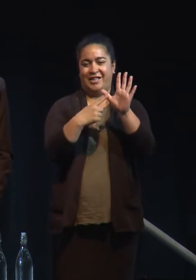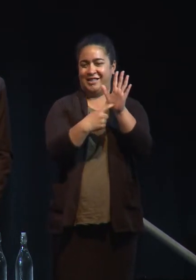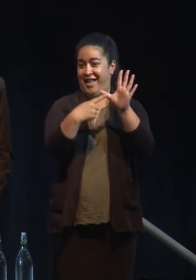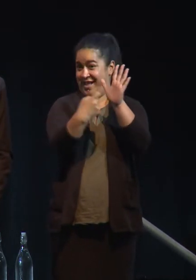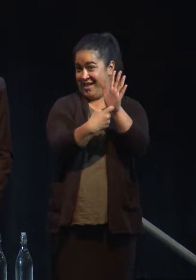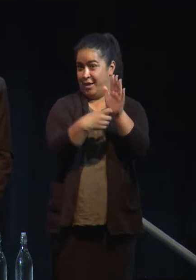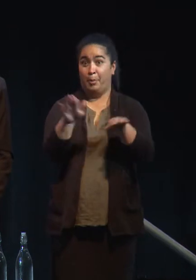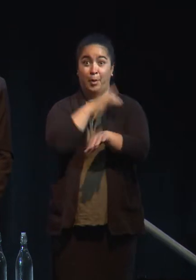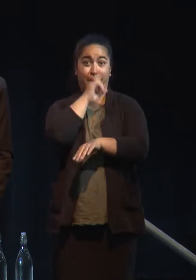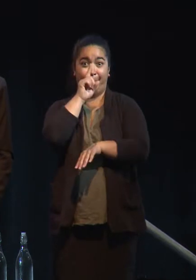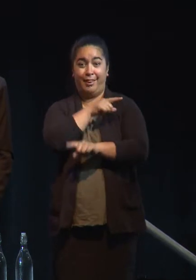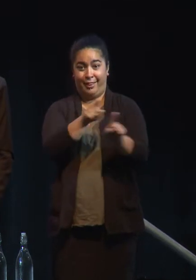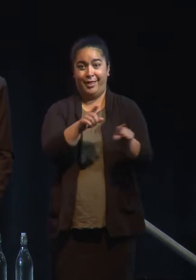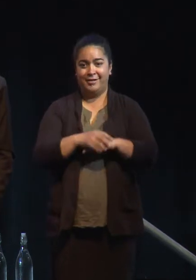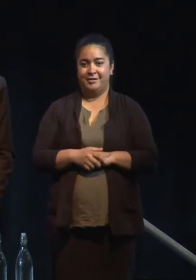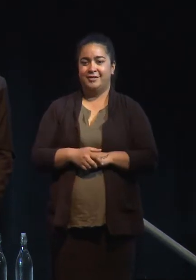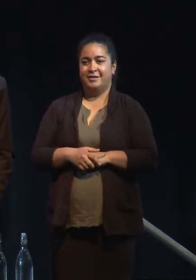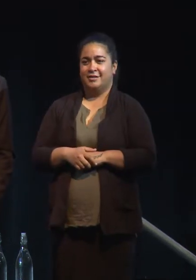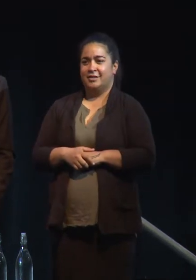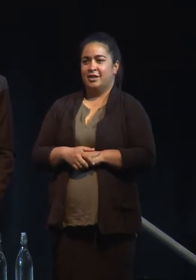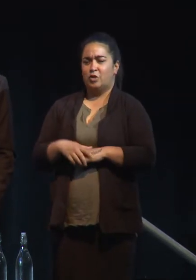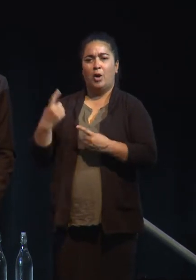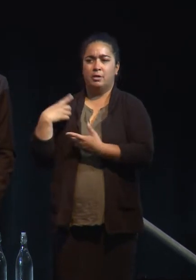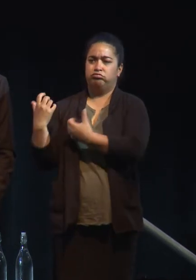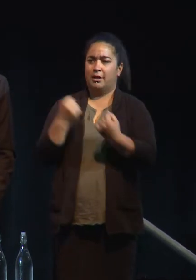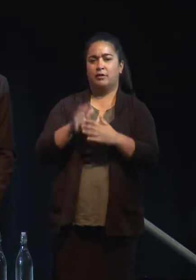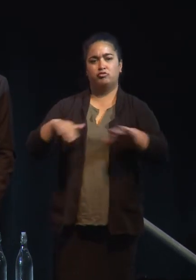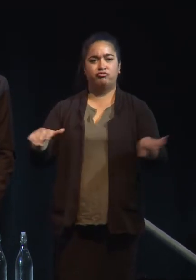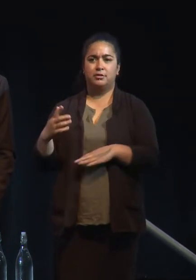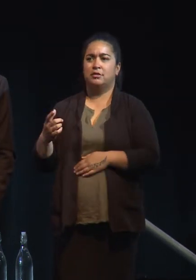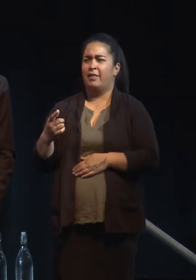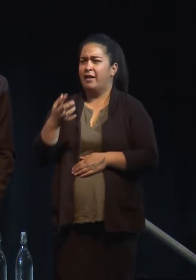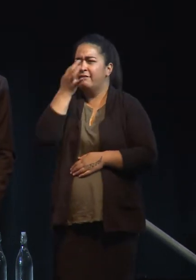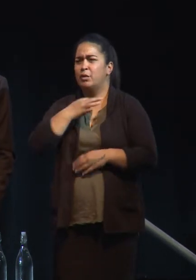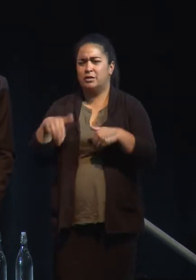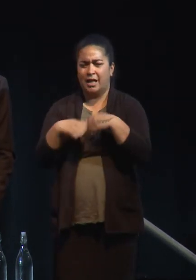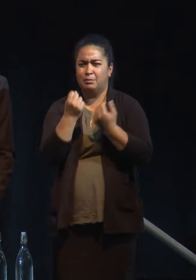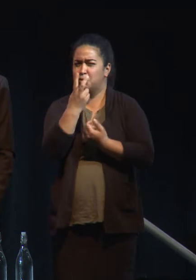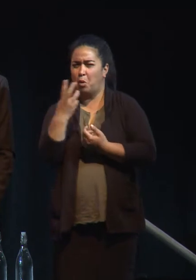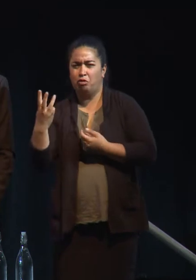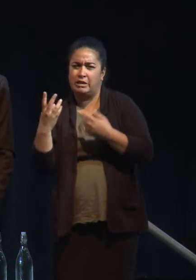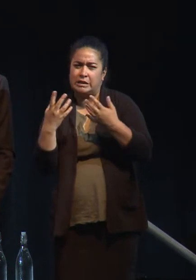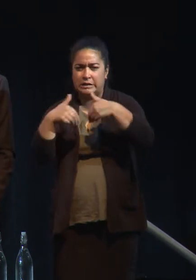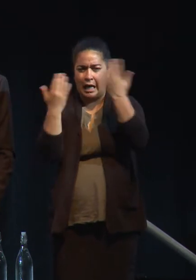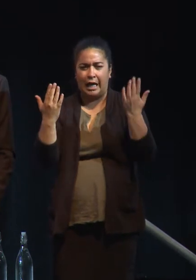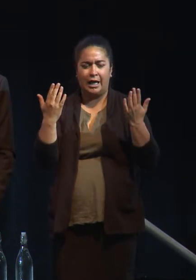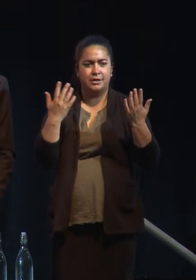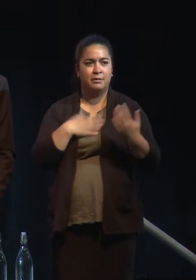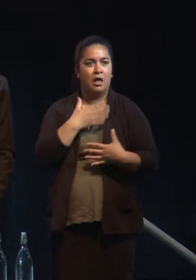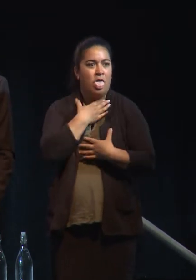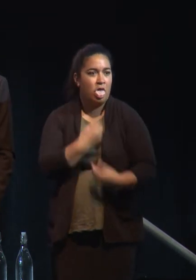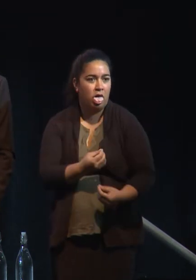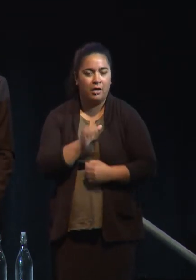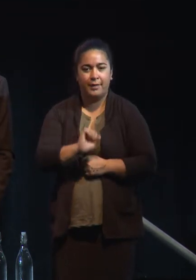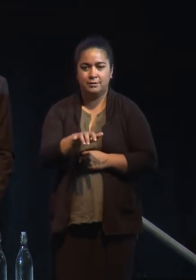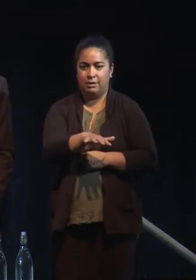of the children and within a couple of days we had fallen madly in love with the place and we knew we were going to be coming back to